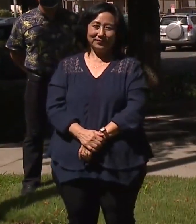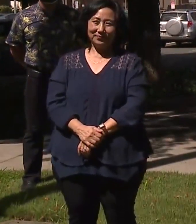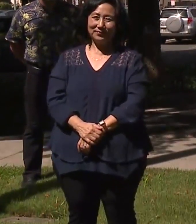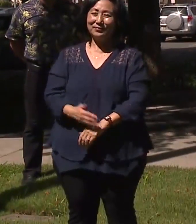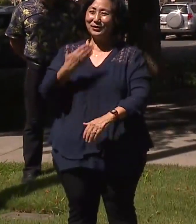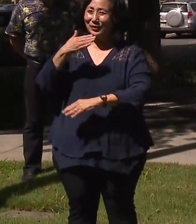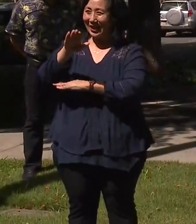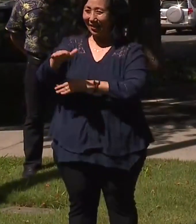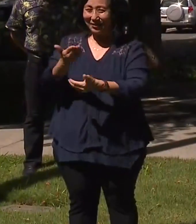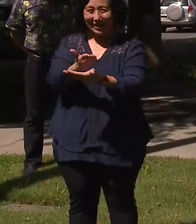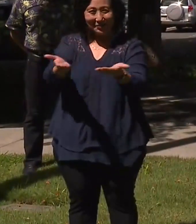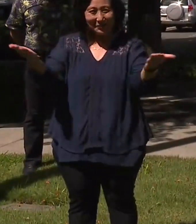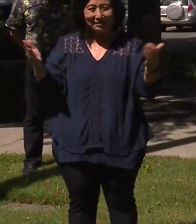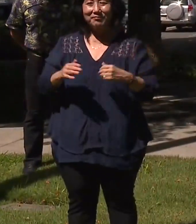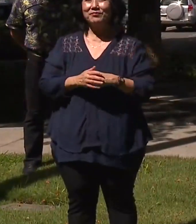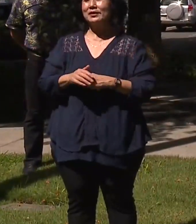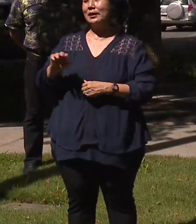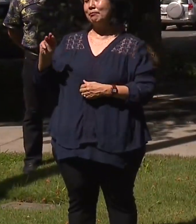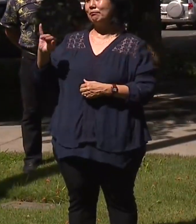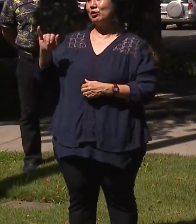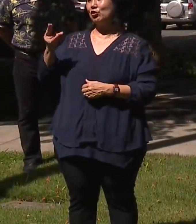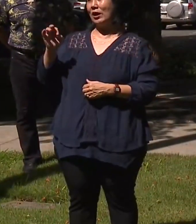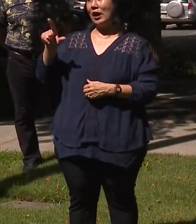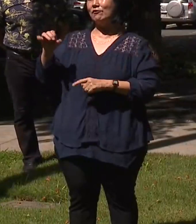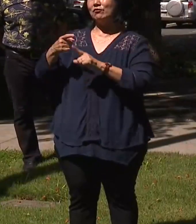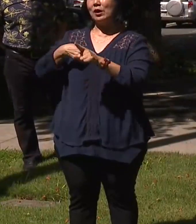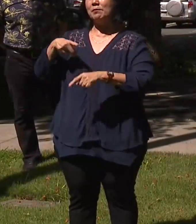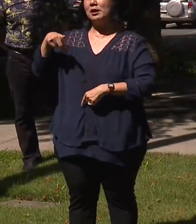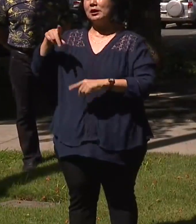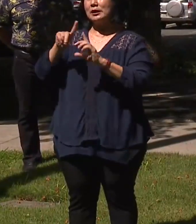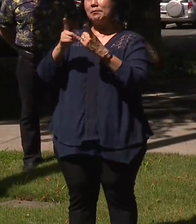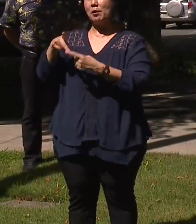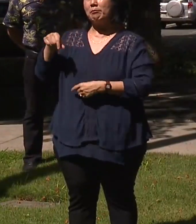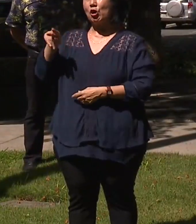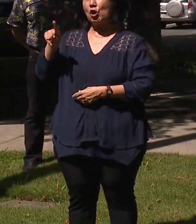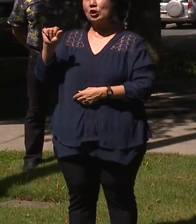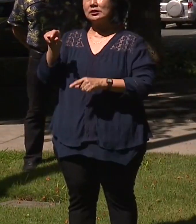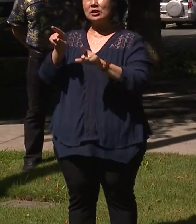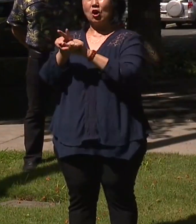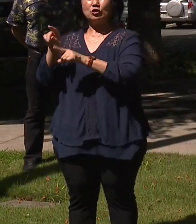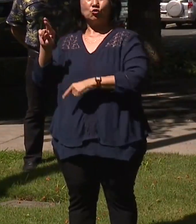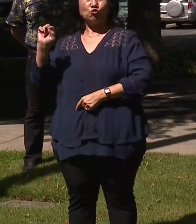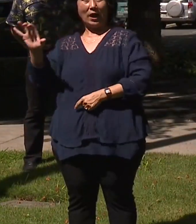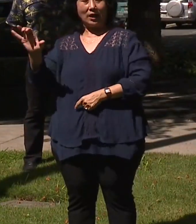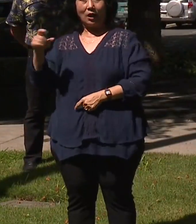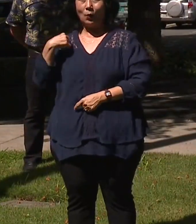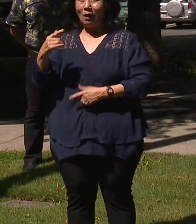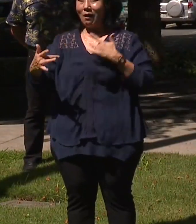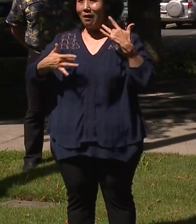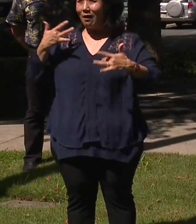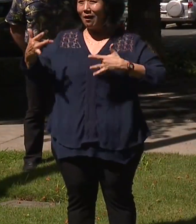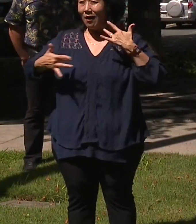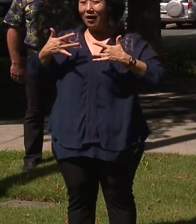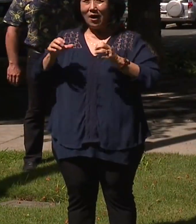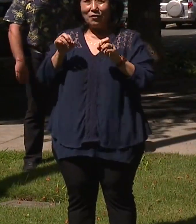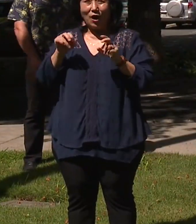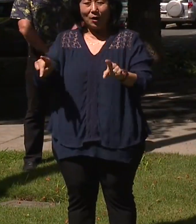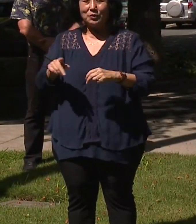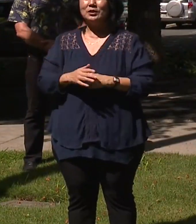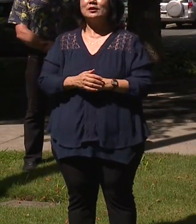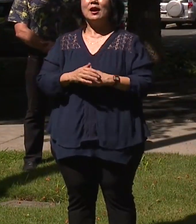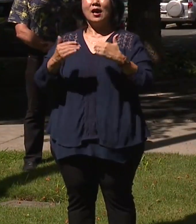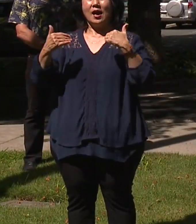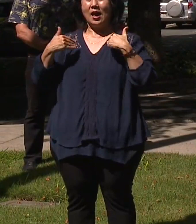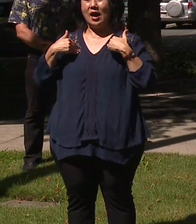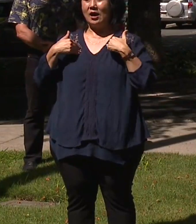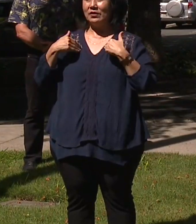Good afternoon, everyone. Michelle Nakota from the Department of Parks and Recreation. We are so excited about this opportunity to